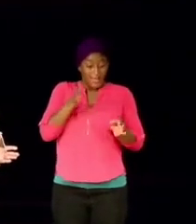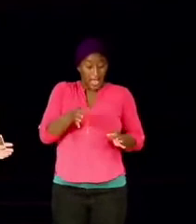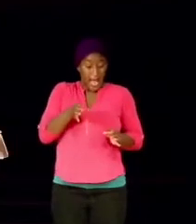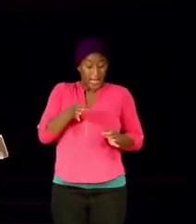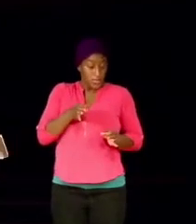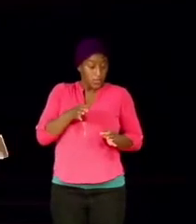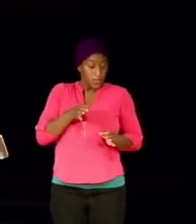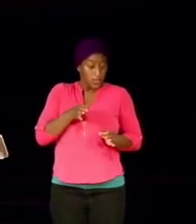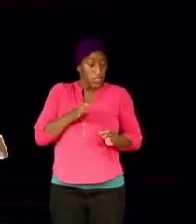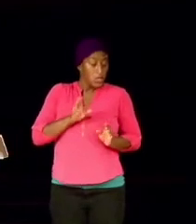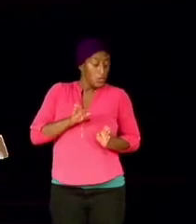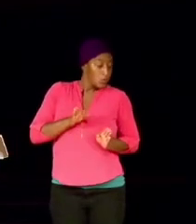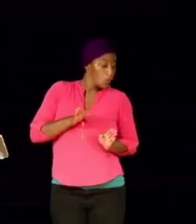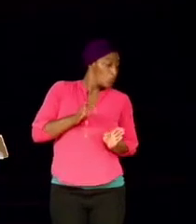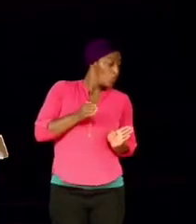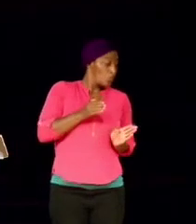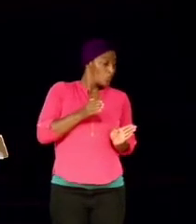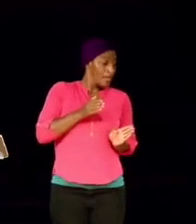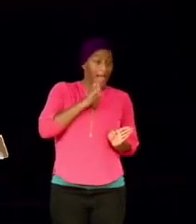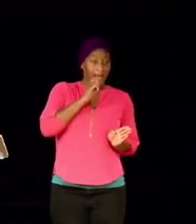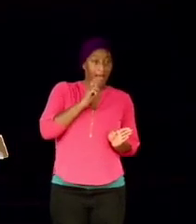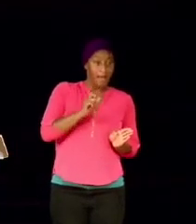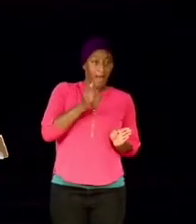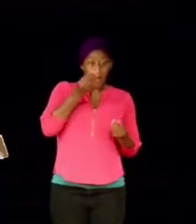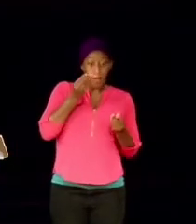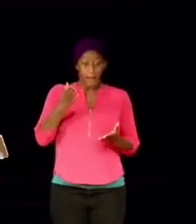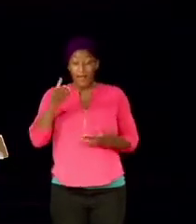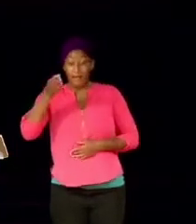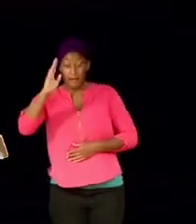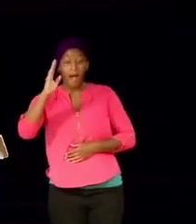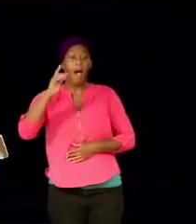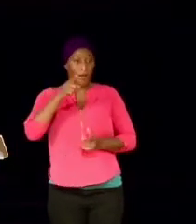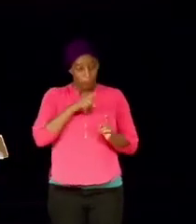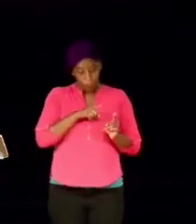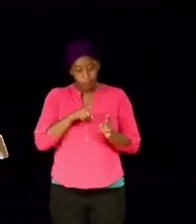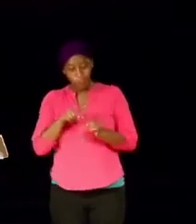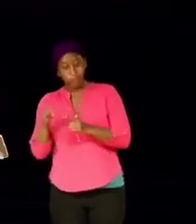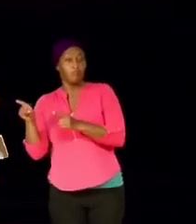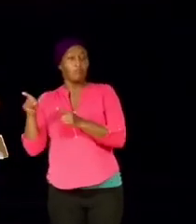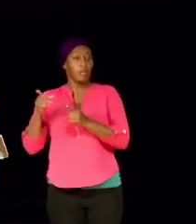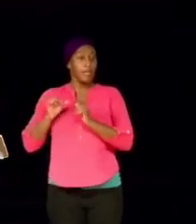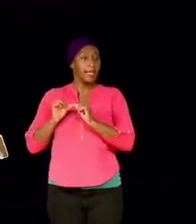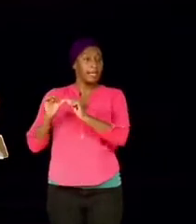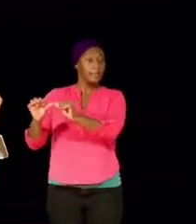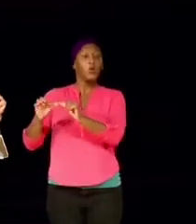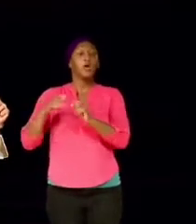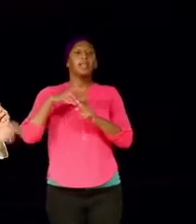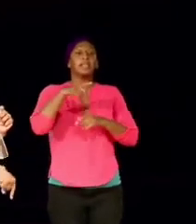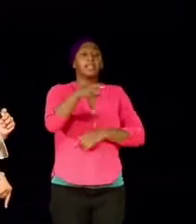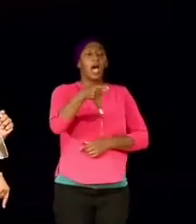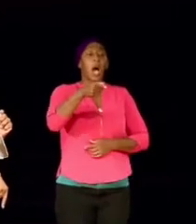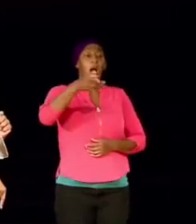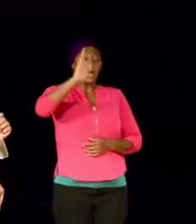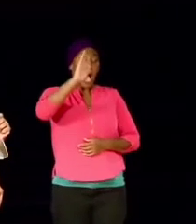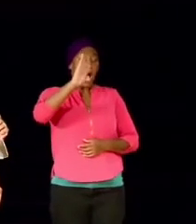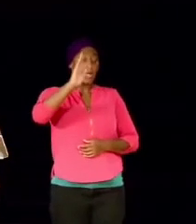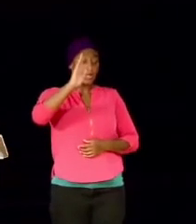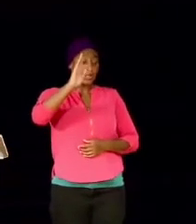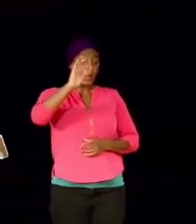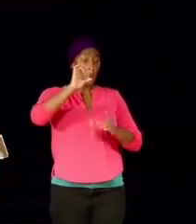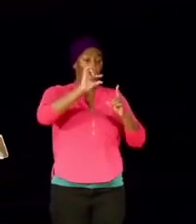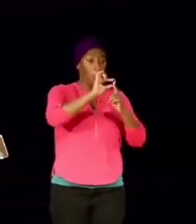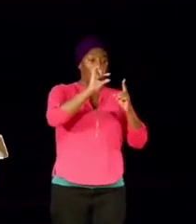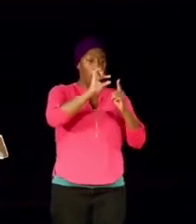when God said, let go right, the word of the Lord had already preceded Sarah's